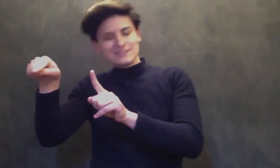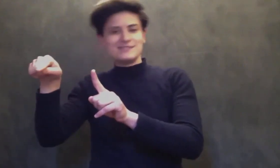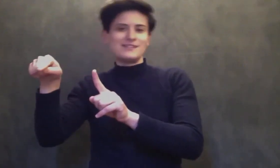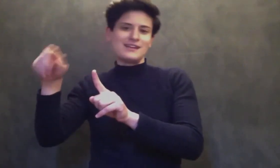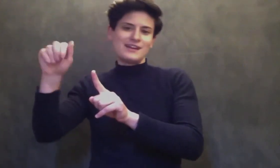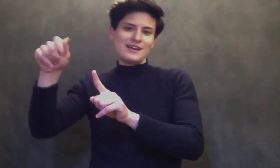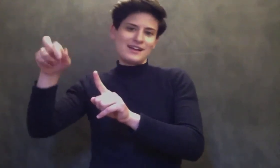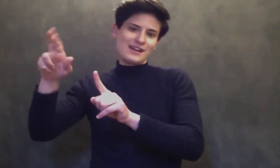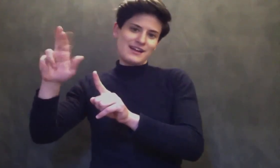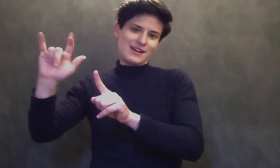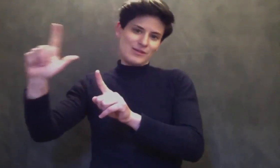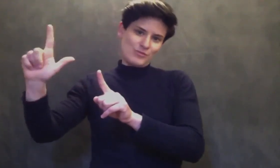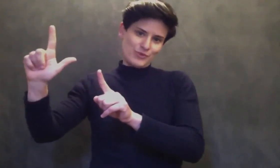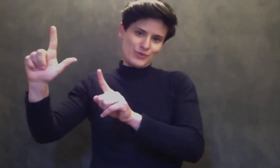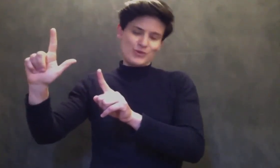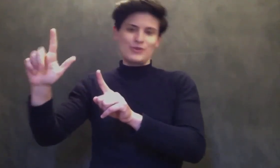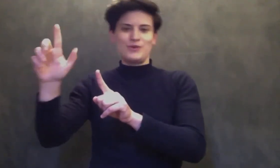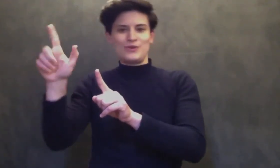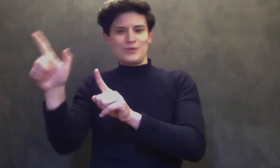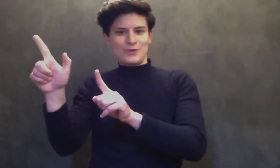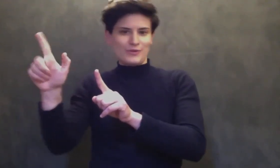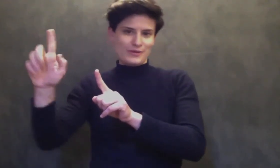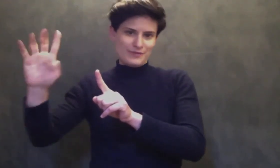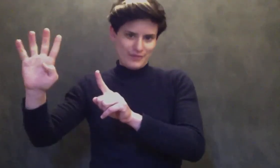17th until April 24th.